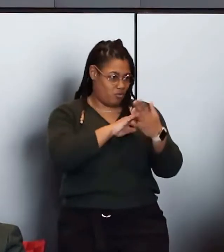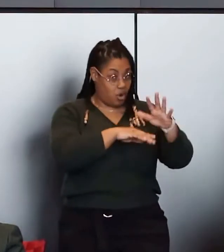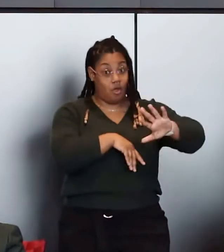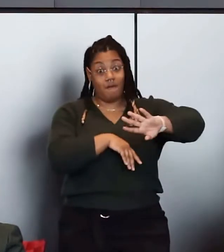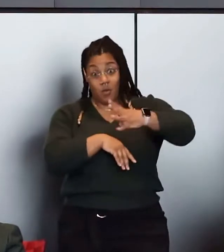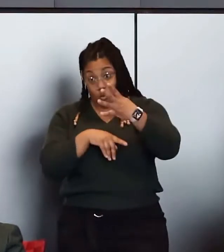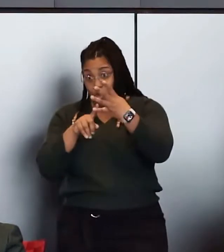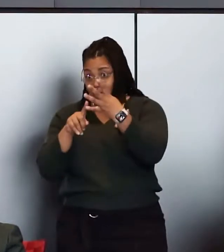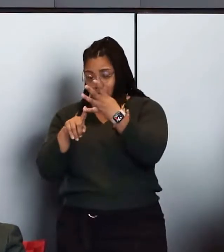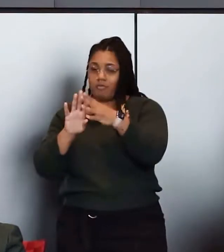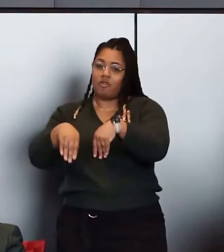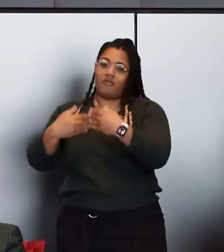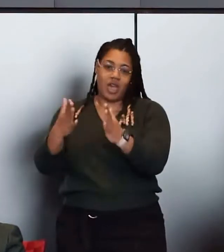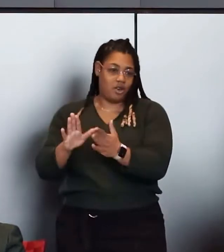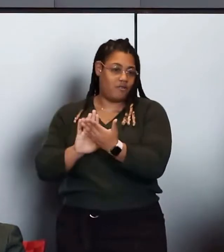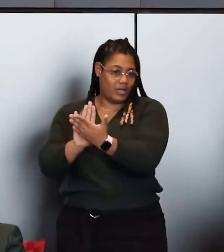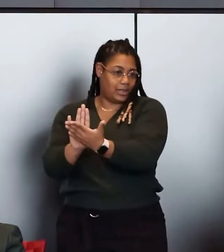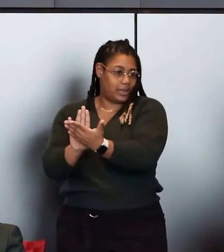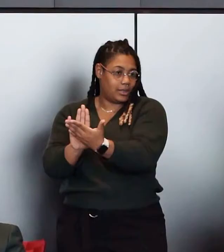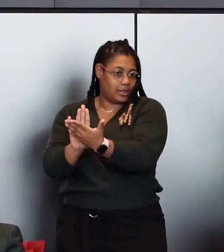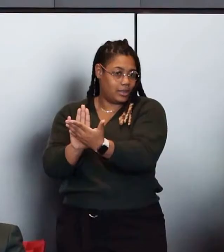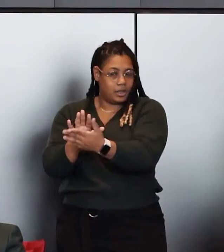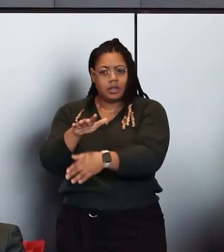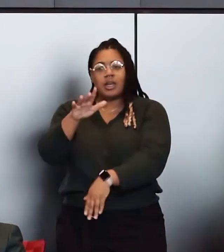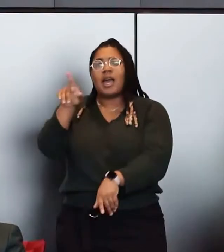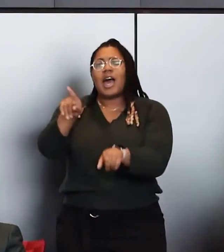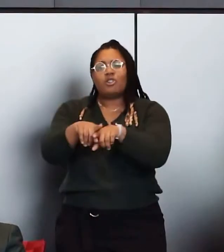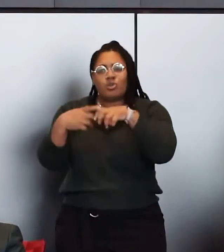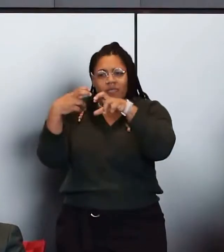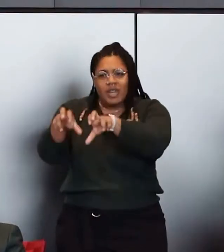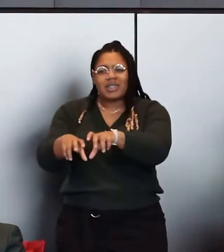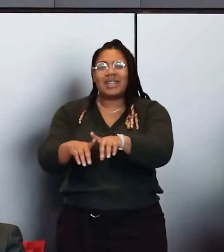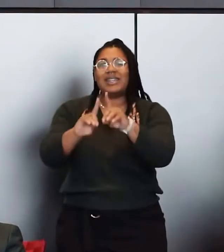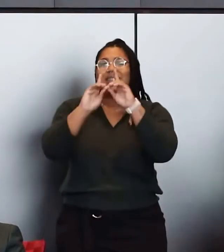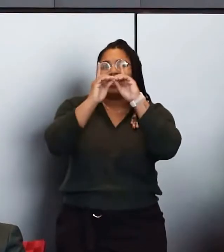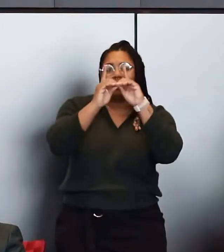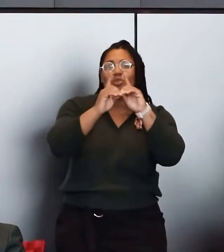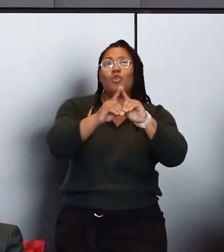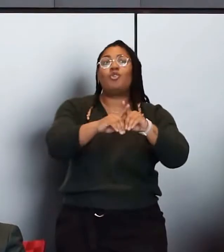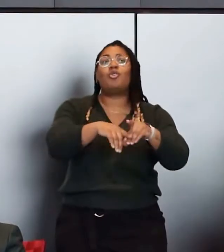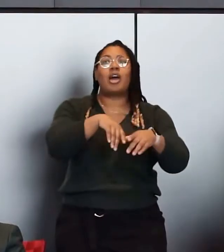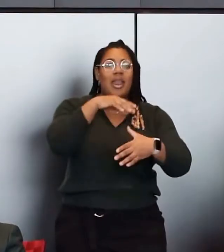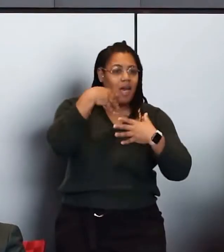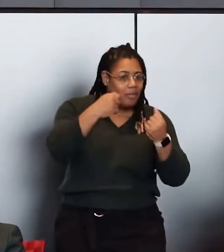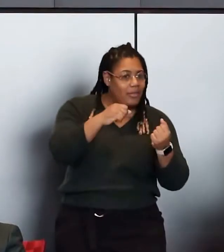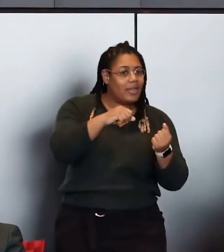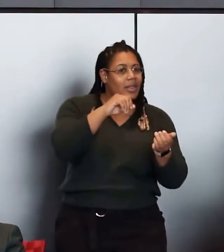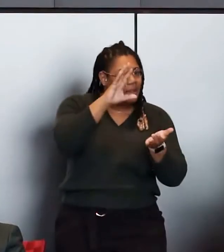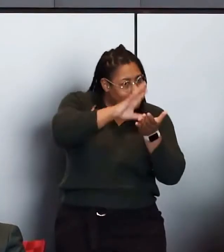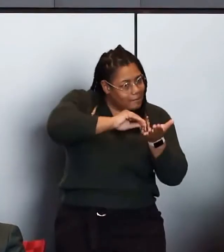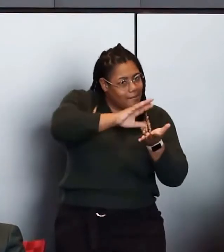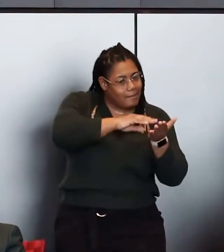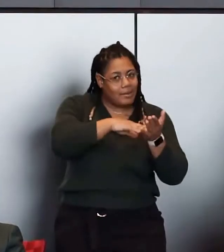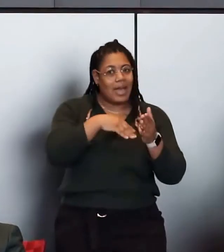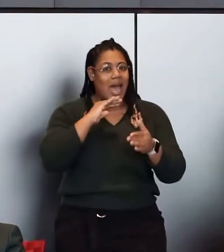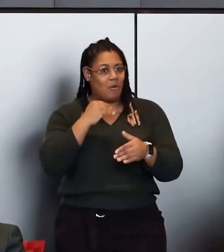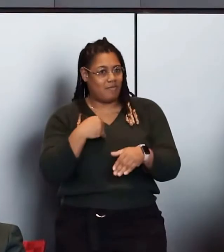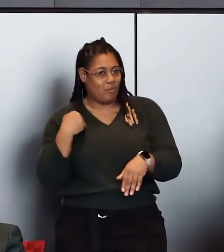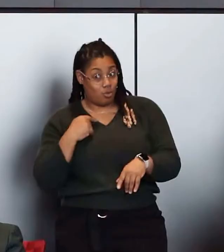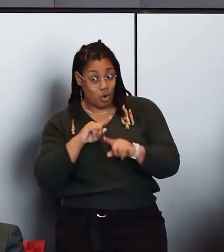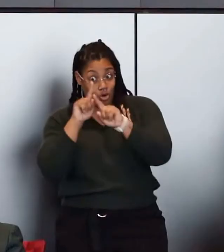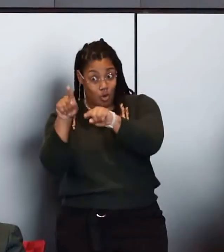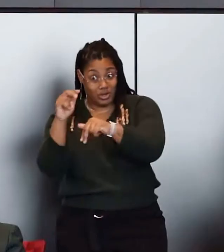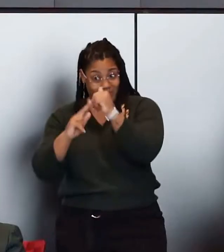is very much provider-facing. We realize as we're investing in digital literacy and health literacy, our members were going to the health care facilities and